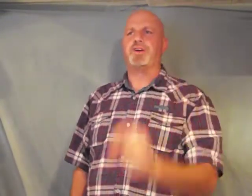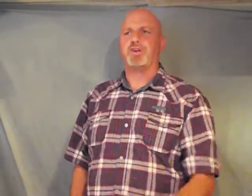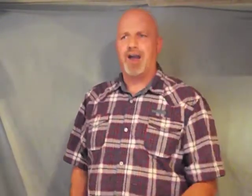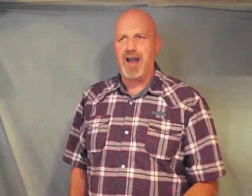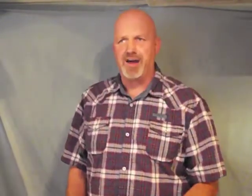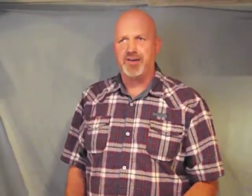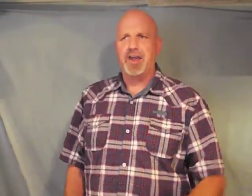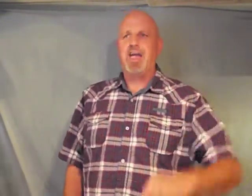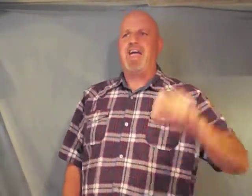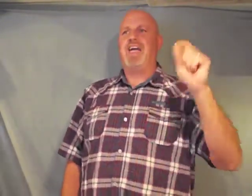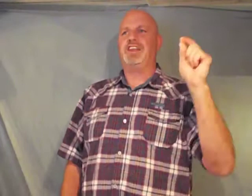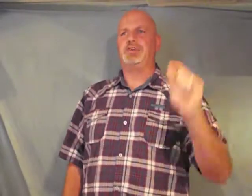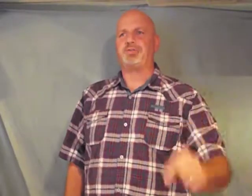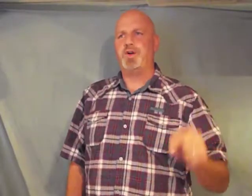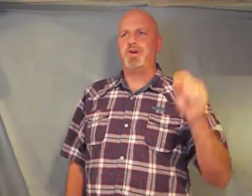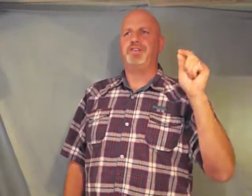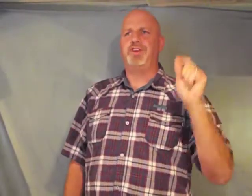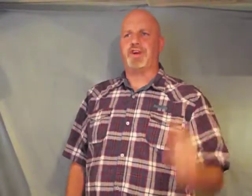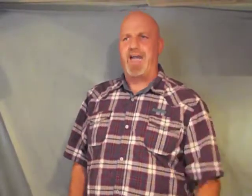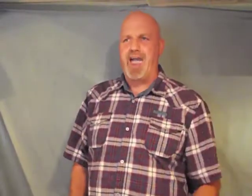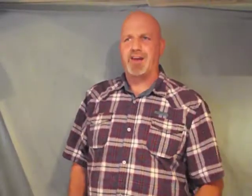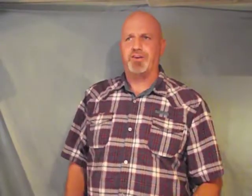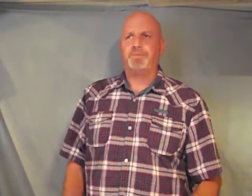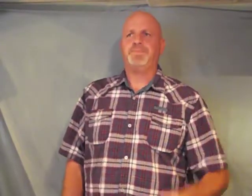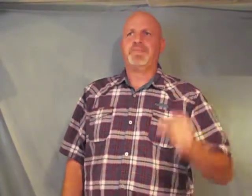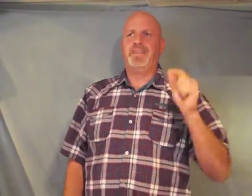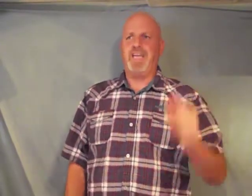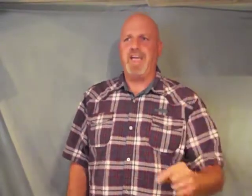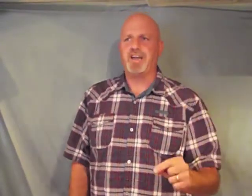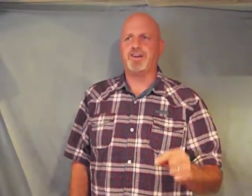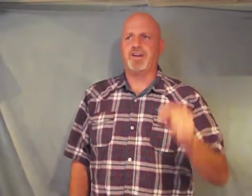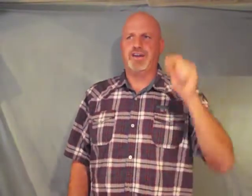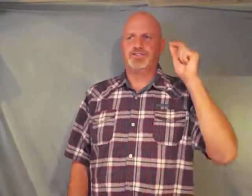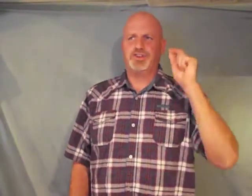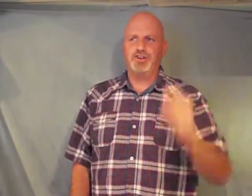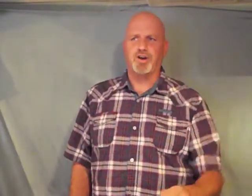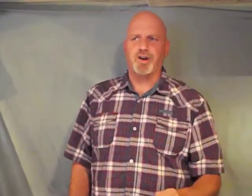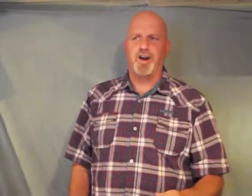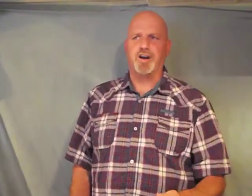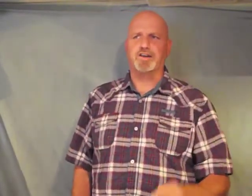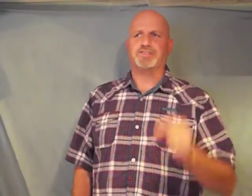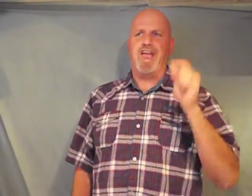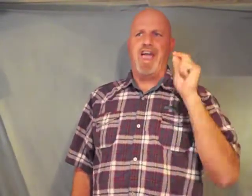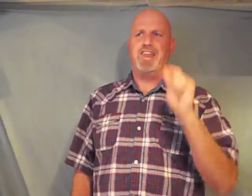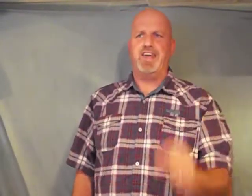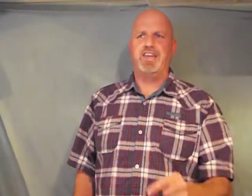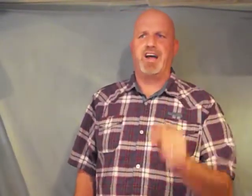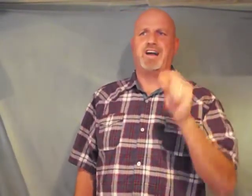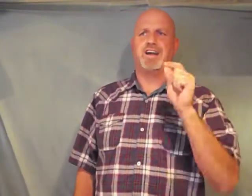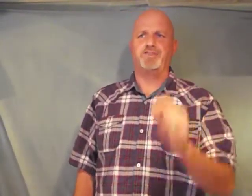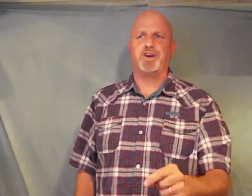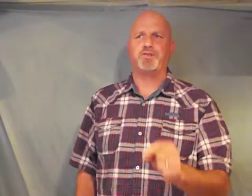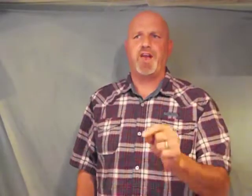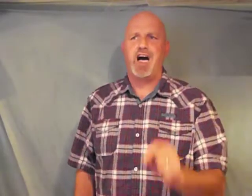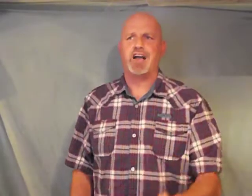ground and the fruit of your cattle the increase your herds and the young of your flock